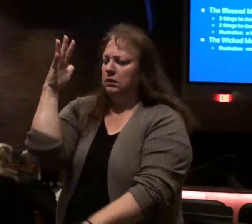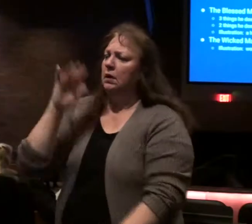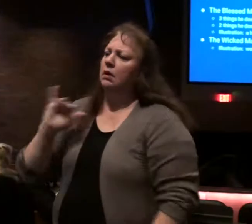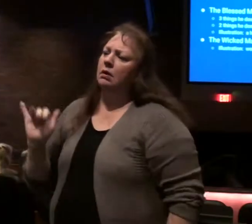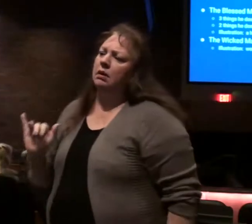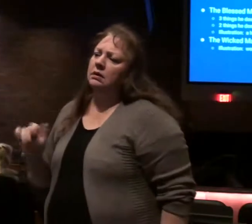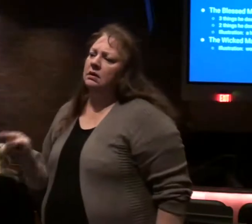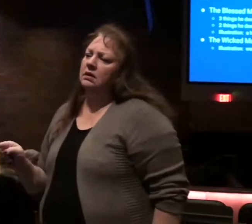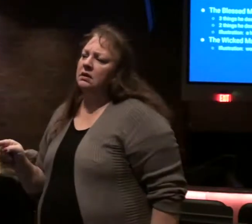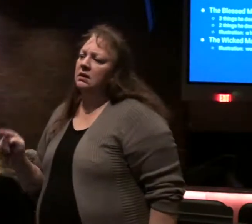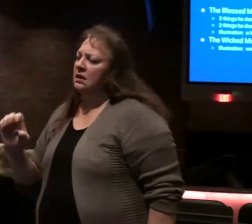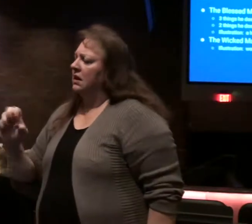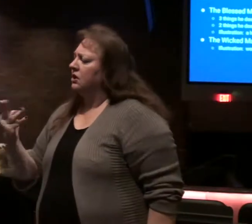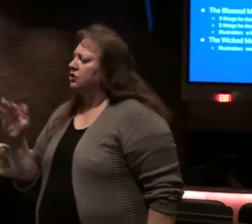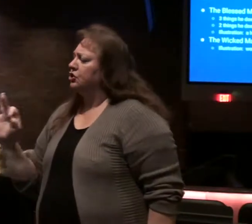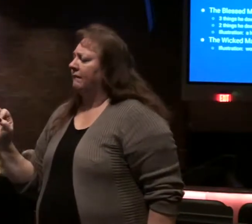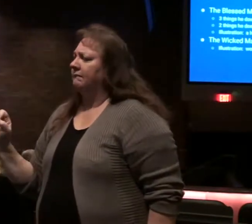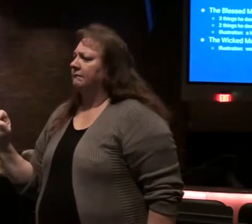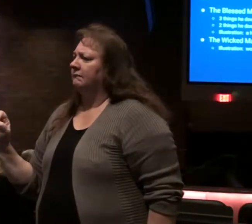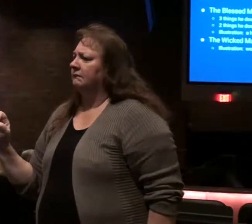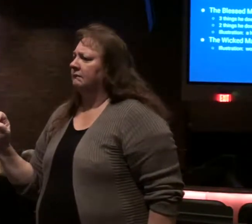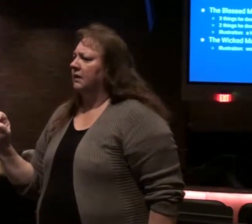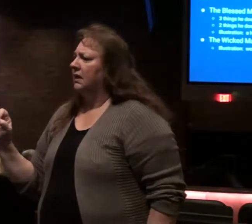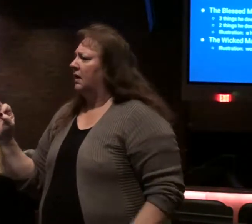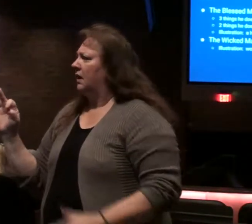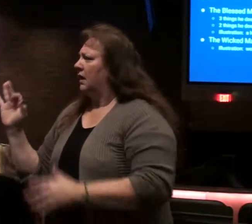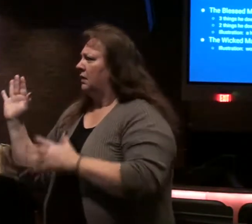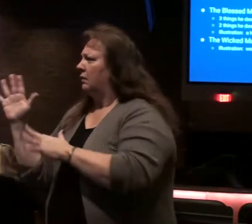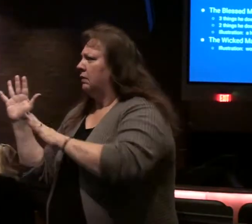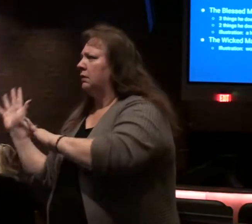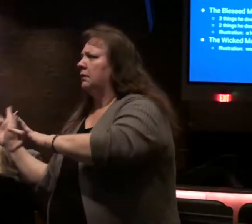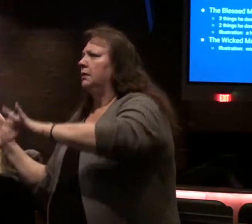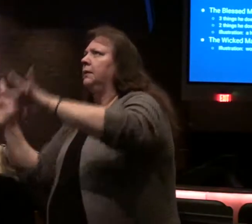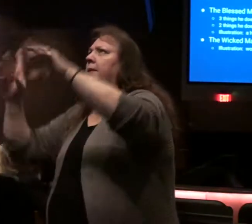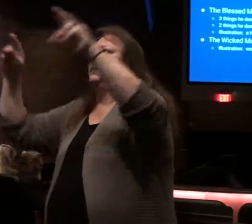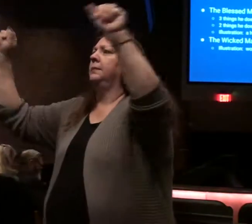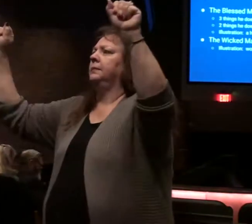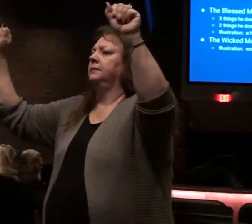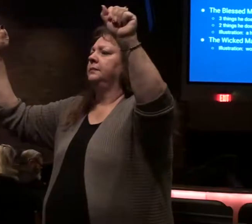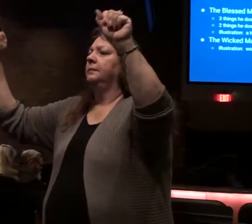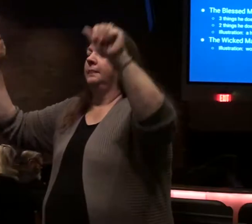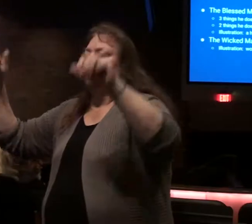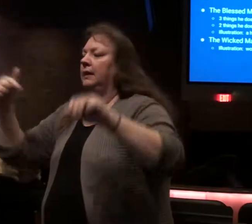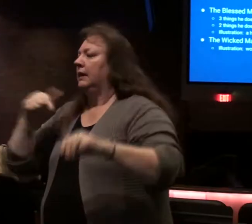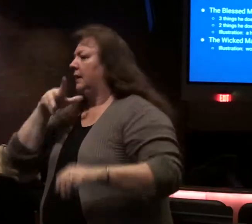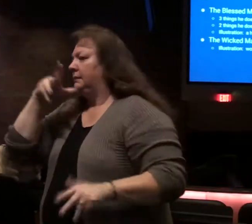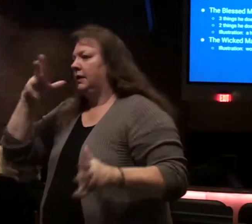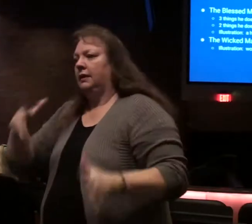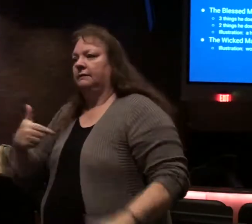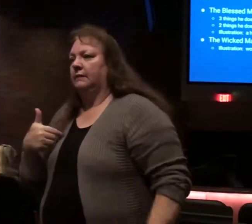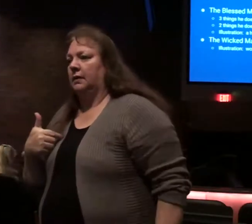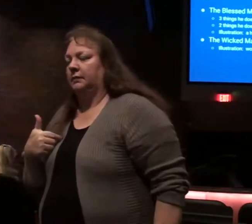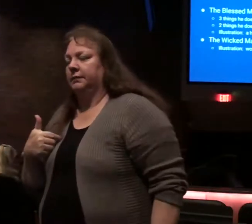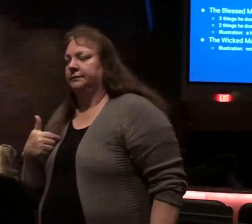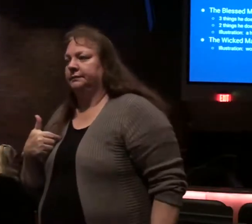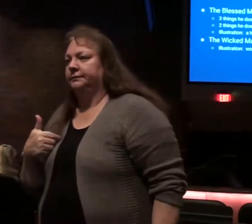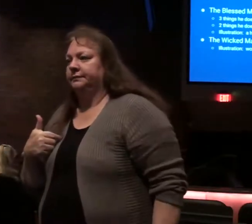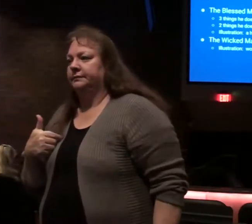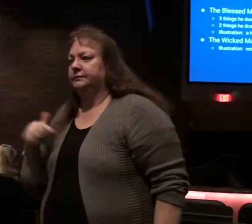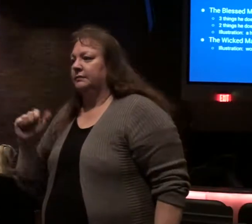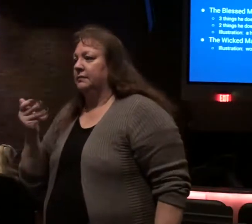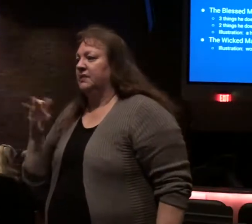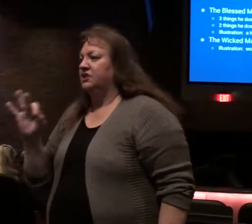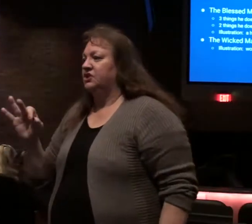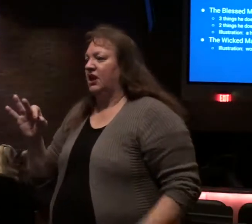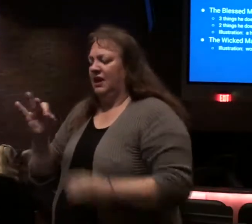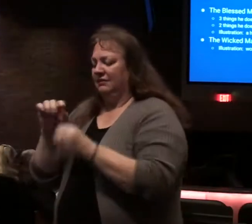they're like chaff as the wind drives away now I'm not a farmer but they say chaff